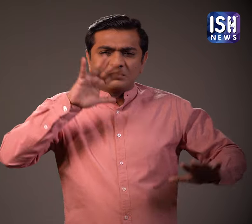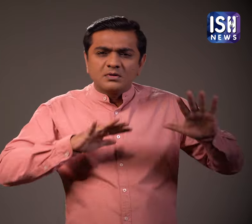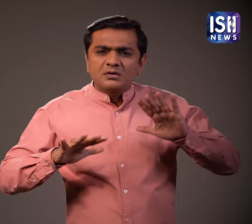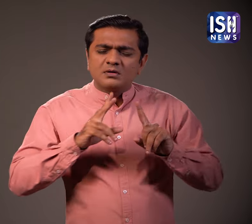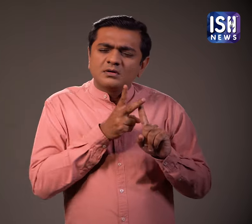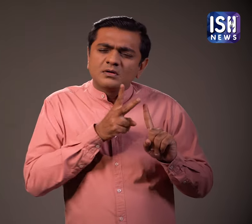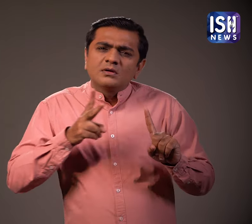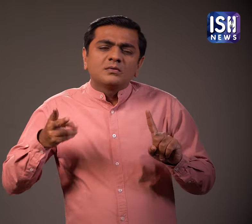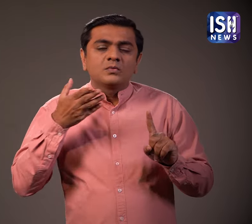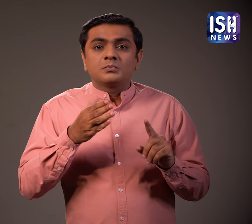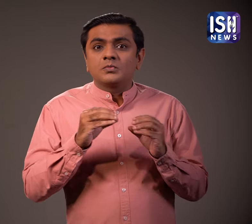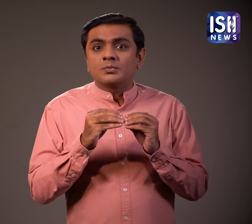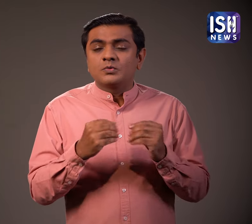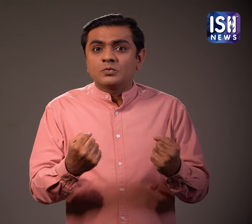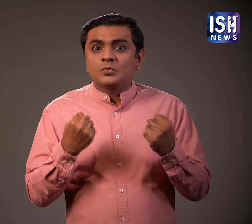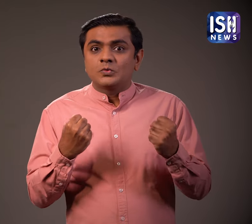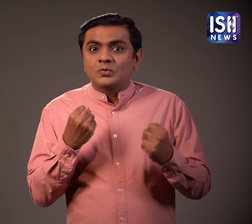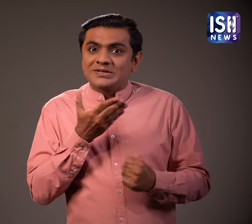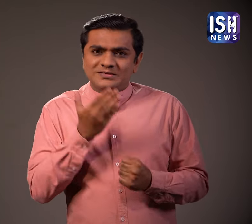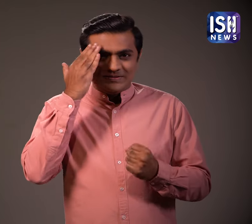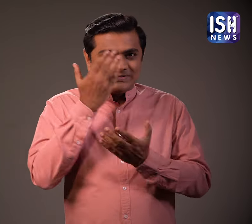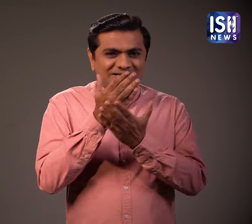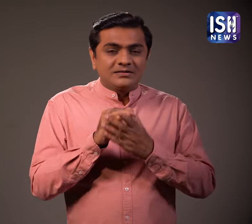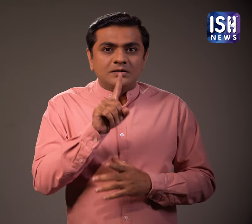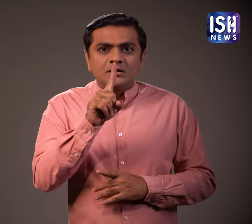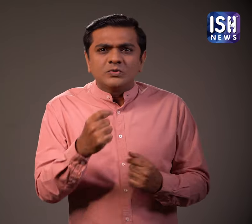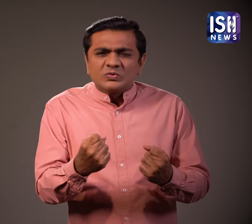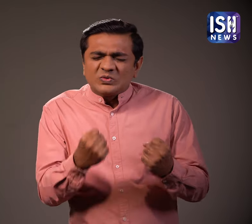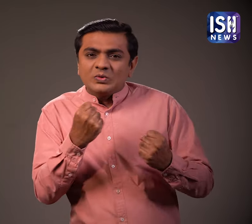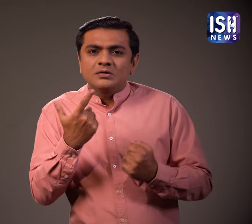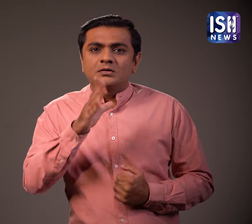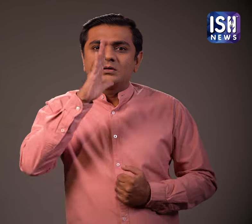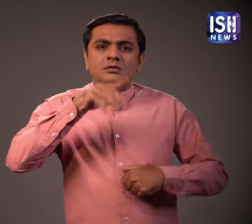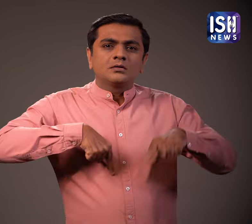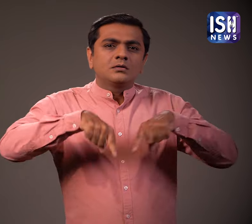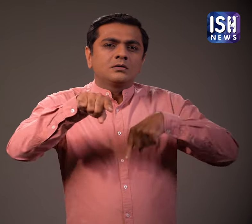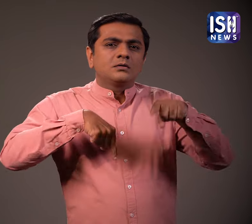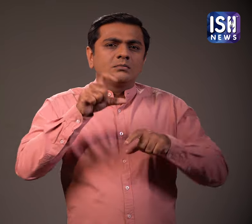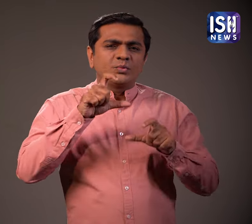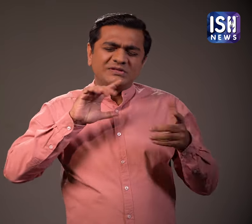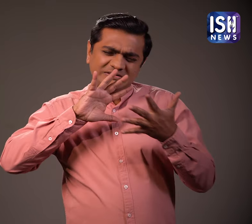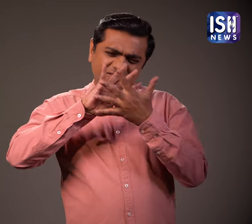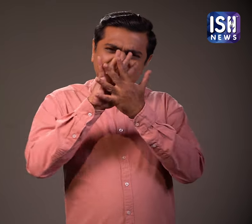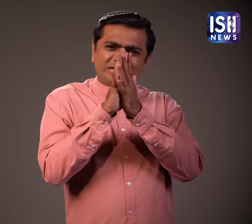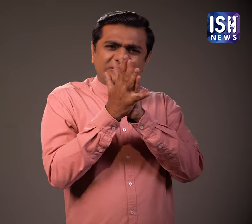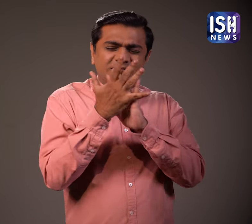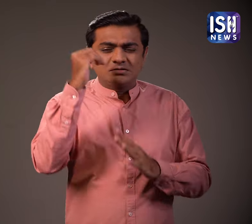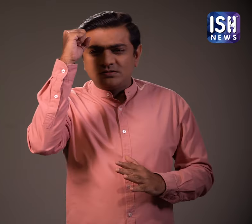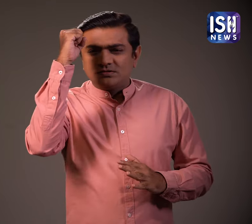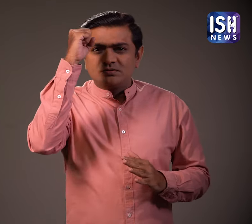industry, businesses etc. is the busiest city. Mumbai's local trains are the easiest and